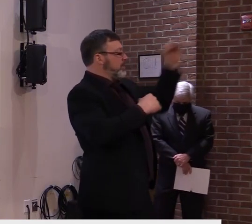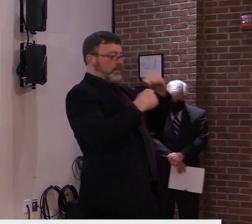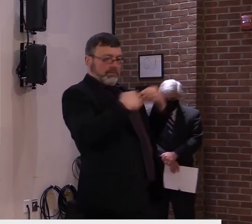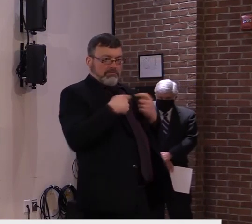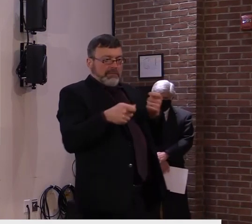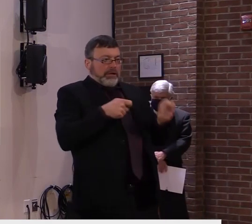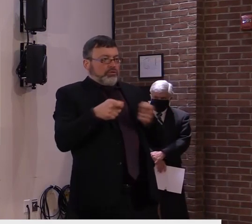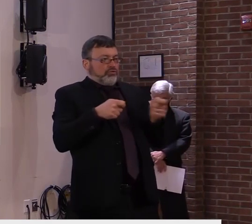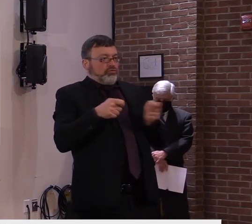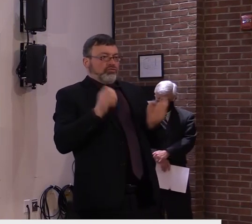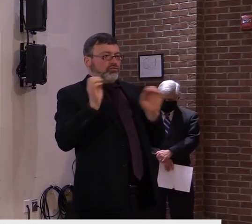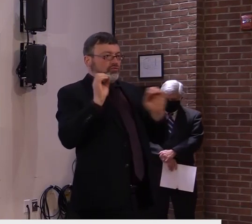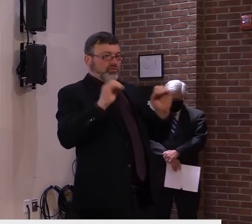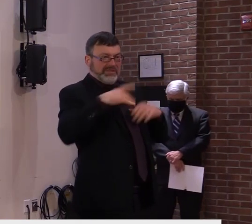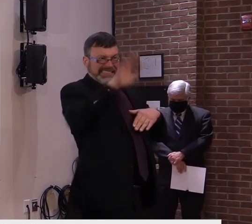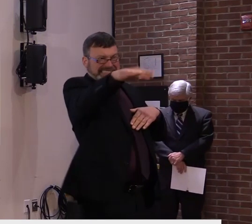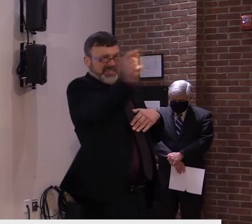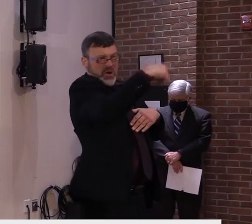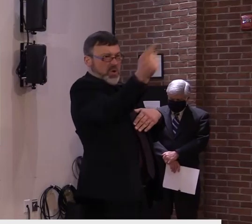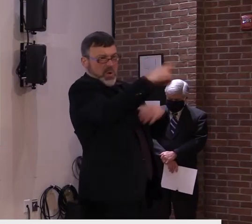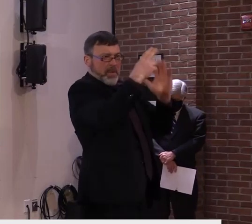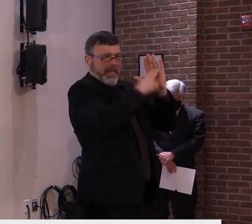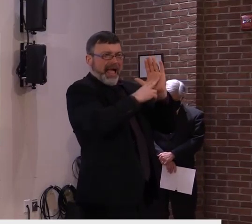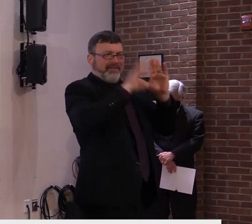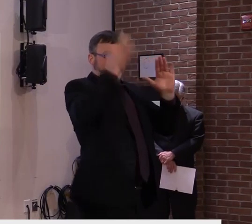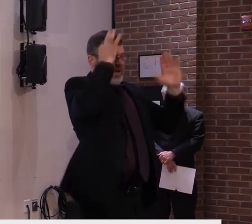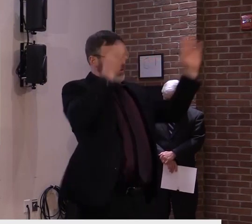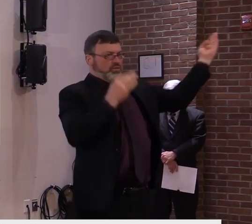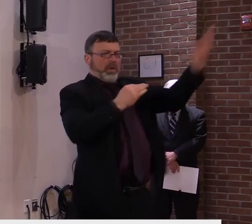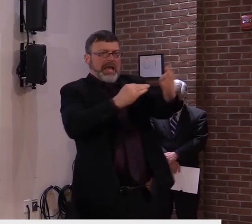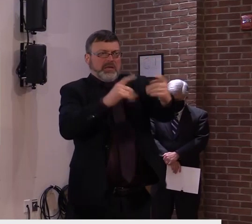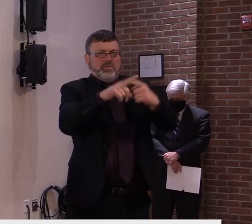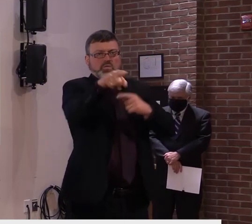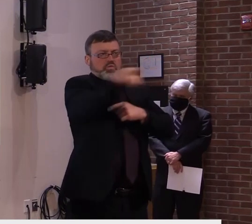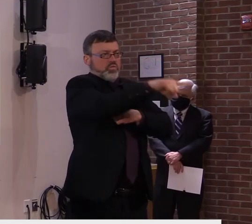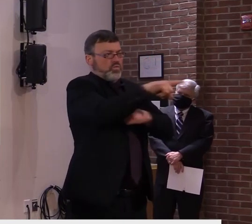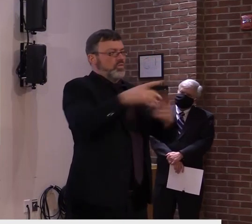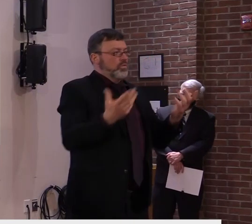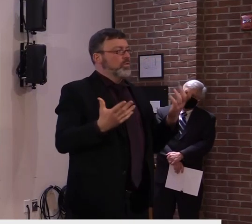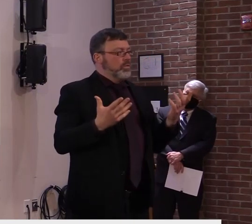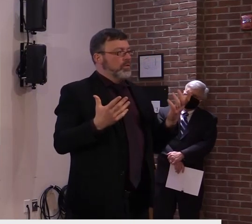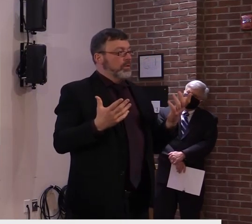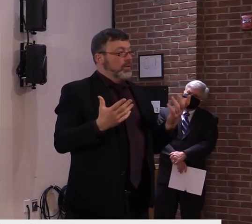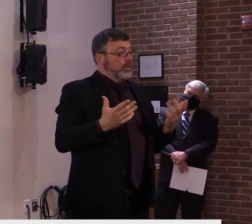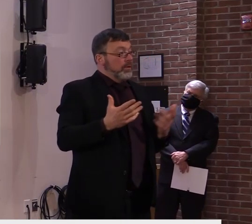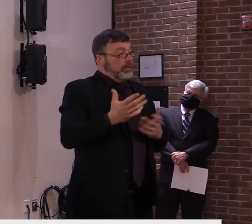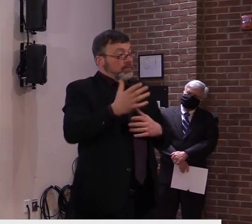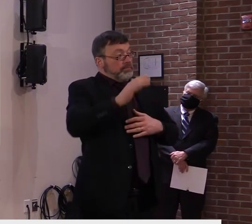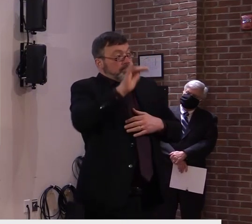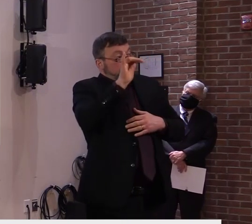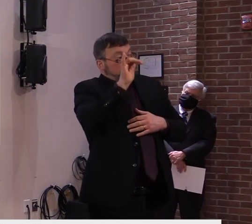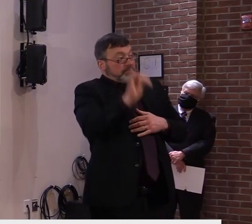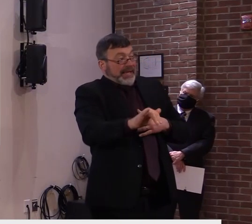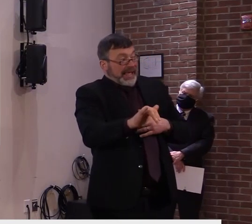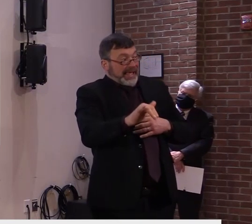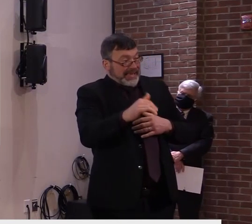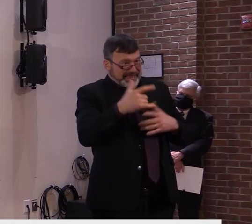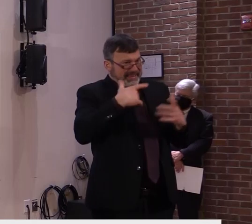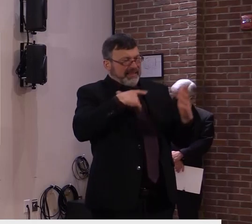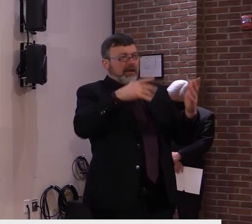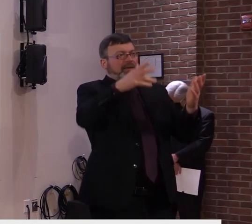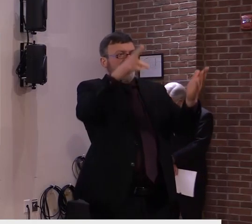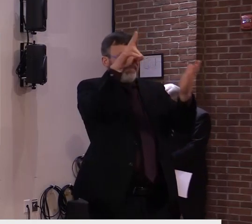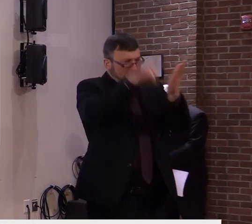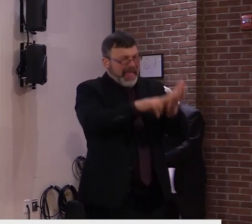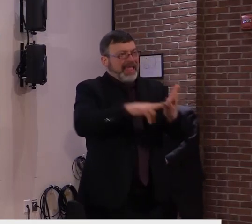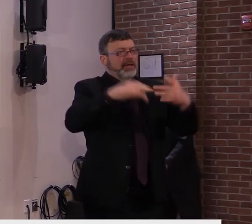applications now. Even if they can't submit them to the bank, fill them out now in anticipation